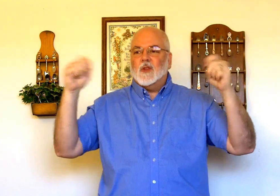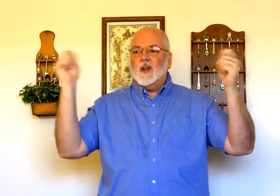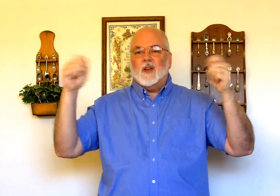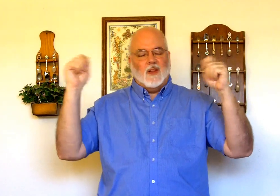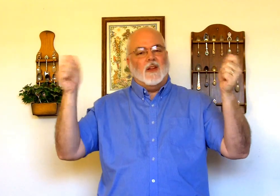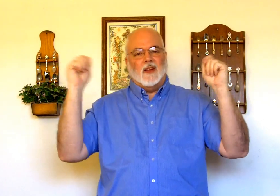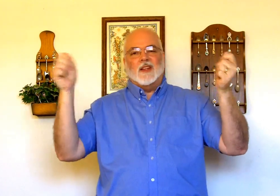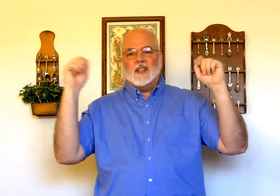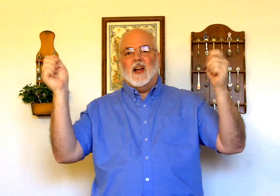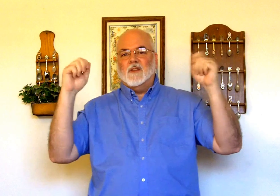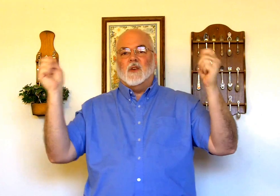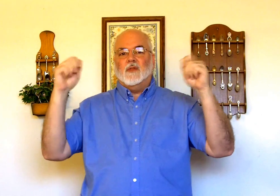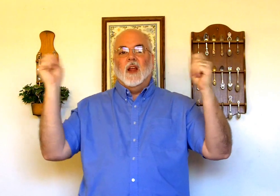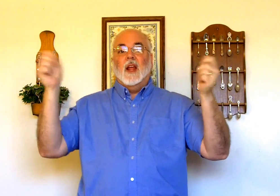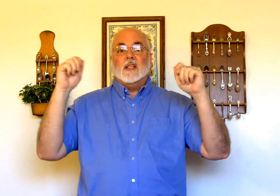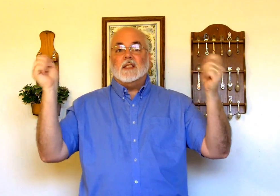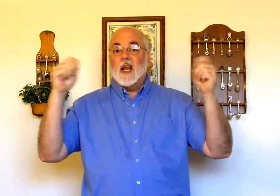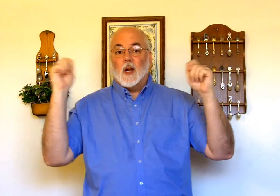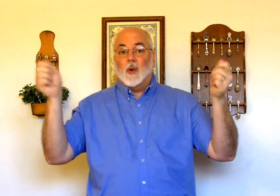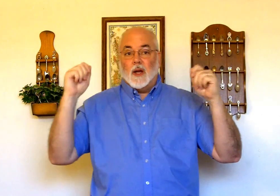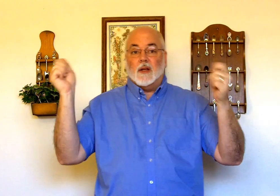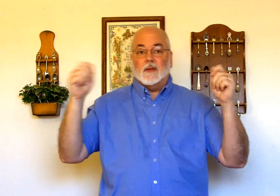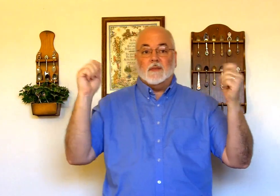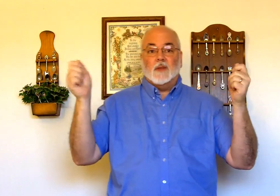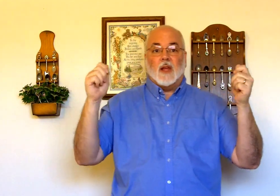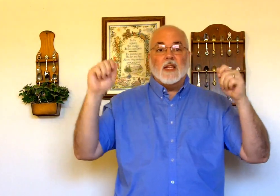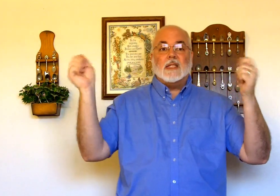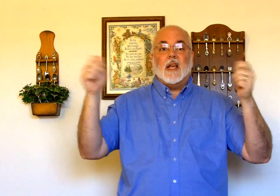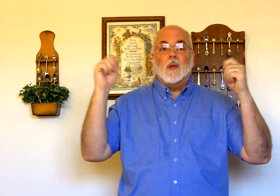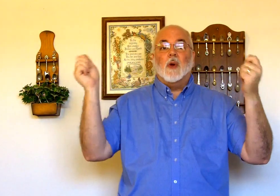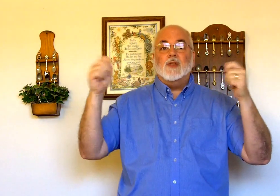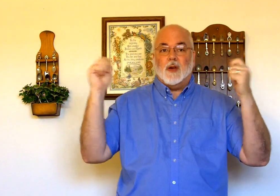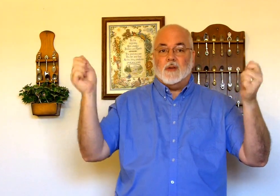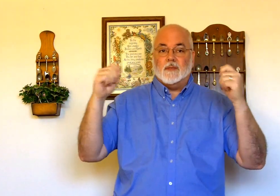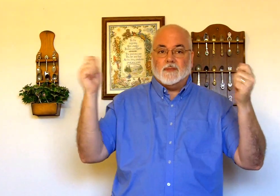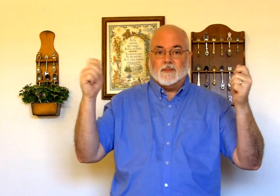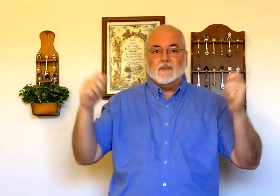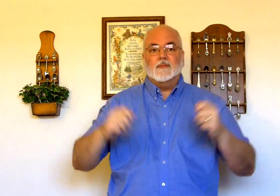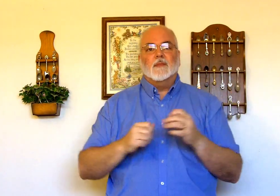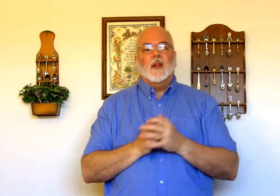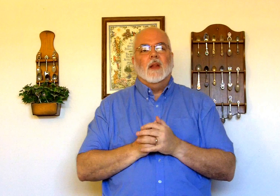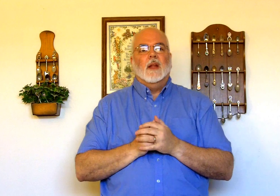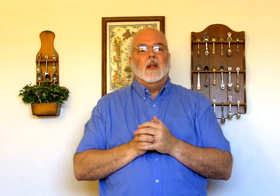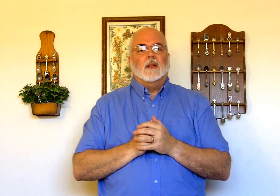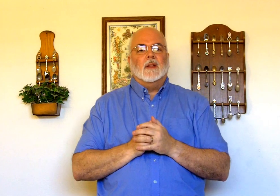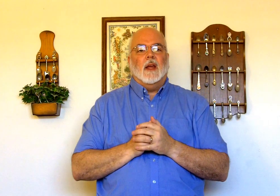the sign for celebrate. Okay? Celebration. Okay?